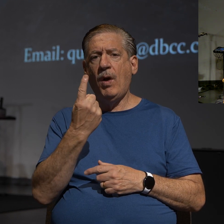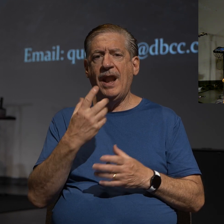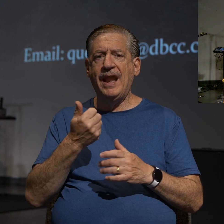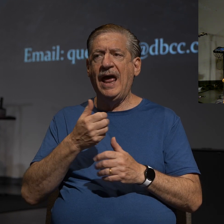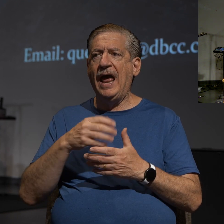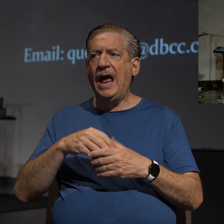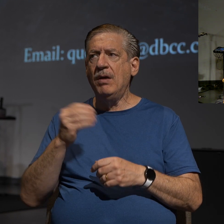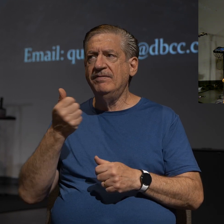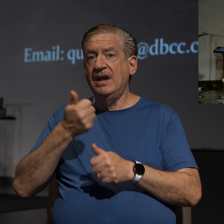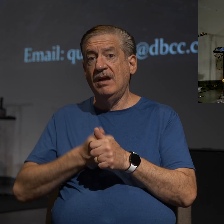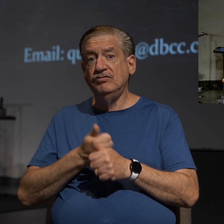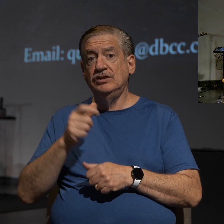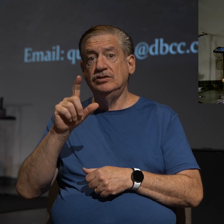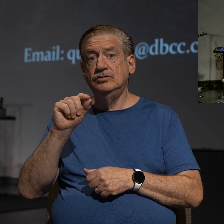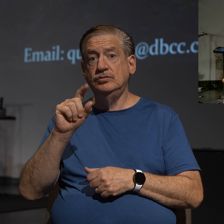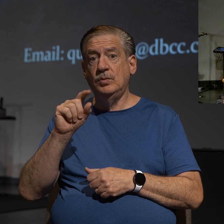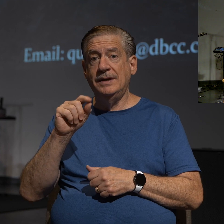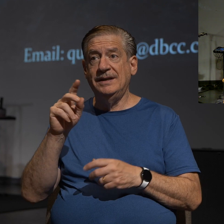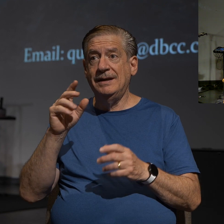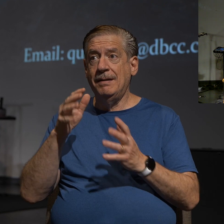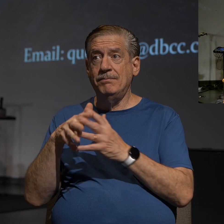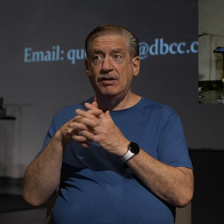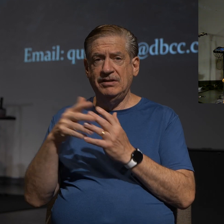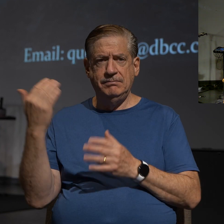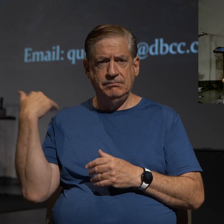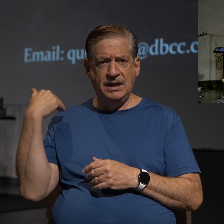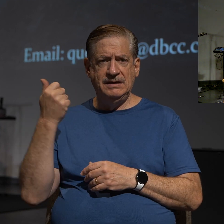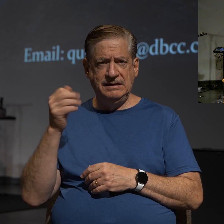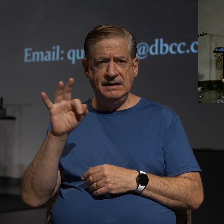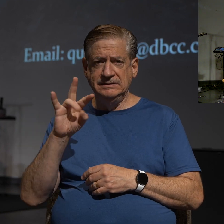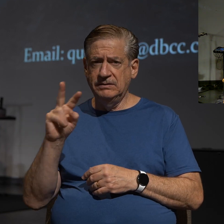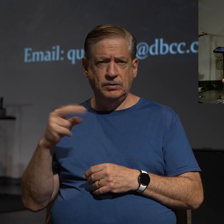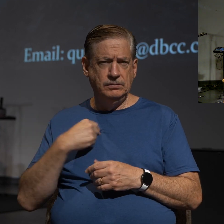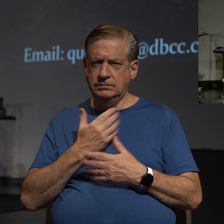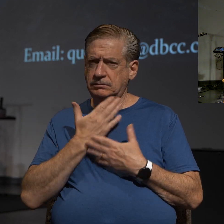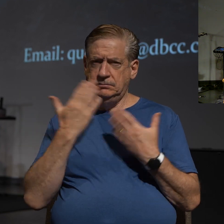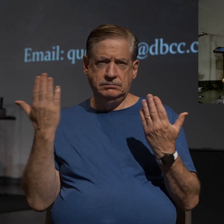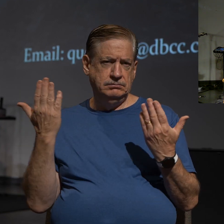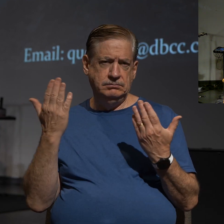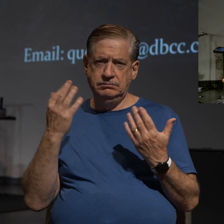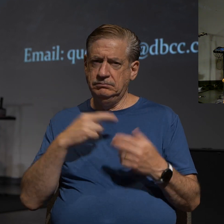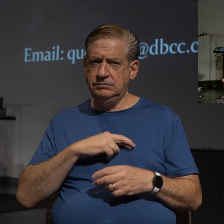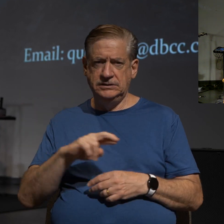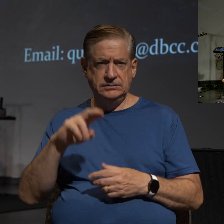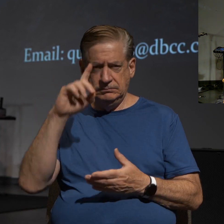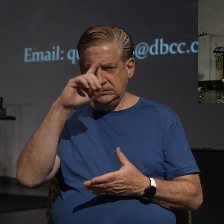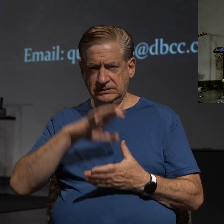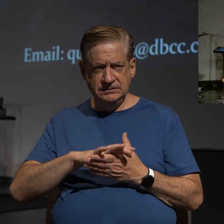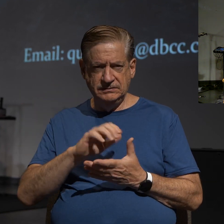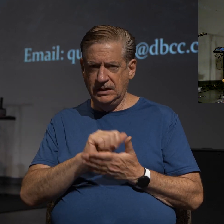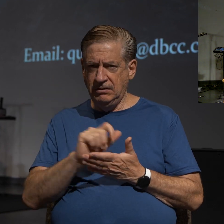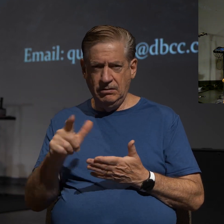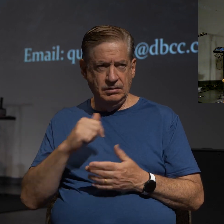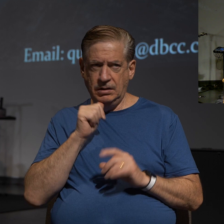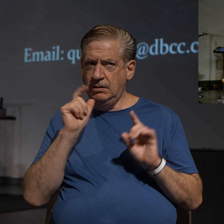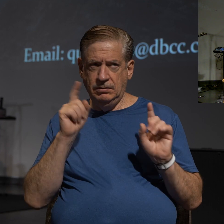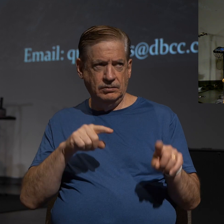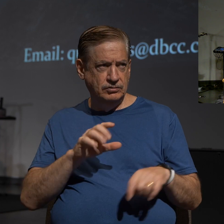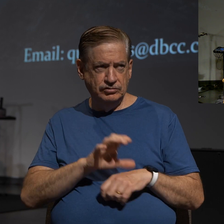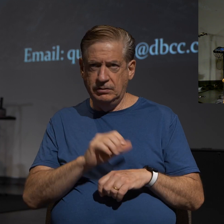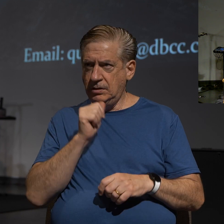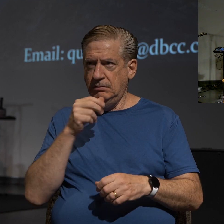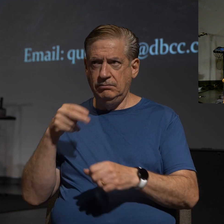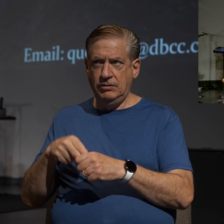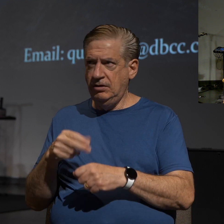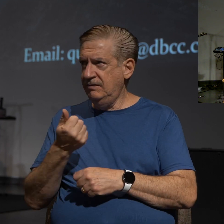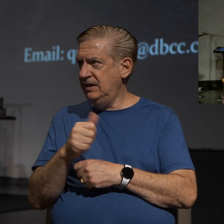when asked in 1972, would say, I don't really have any religious affiliation at all. I'd only go to a church. I'm not part